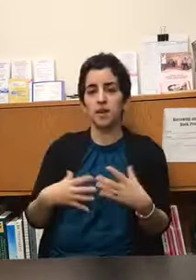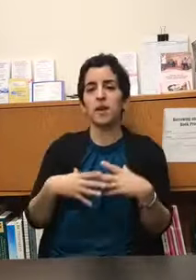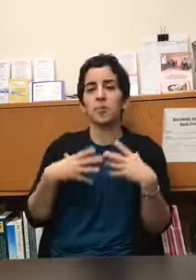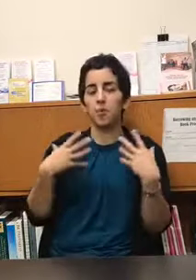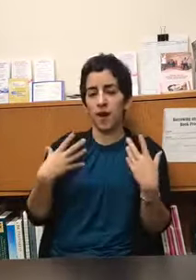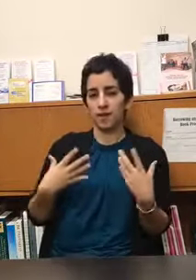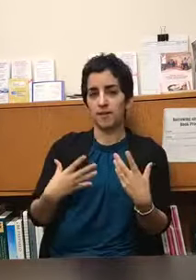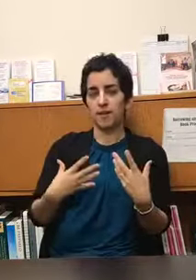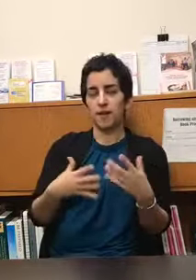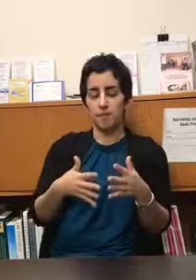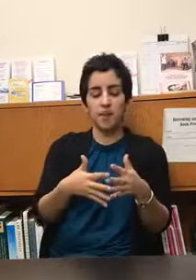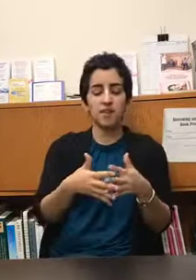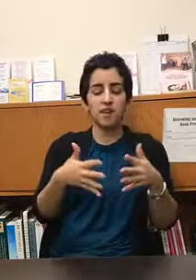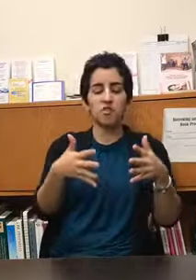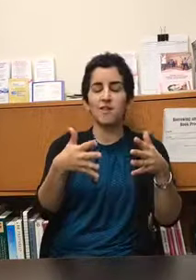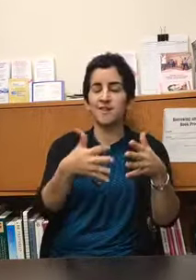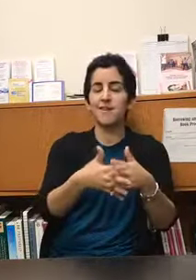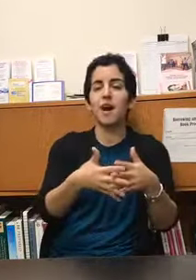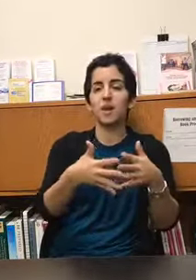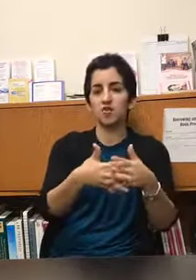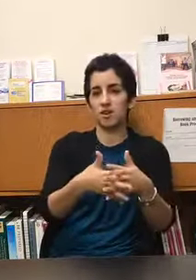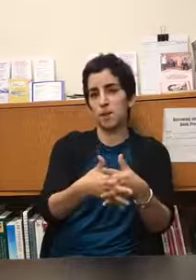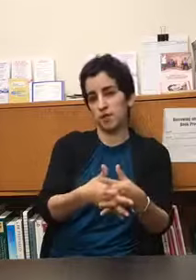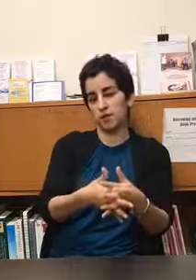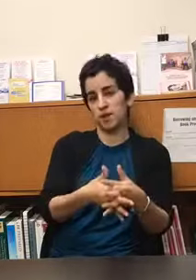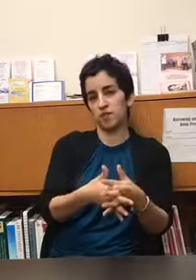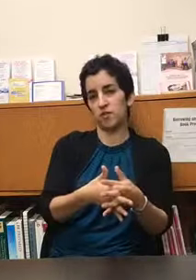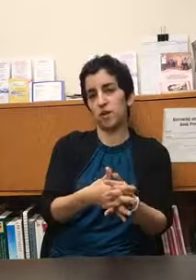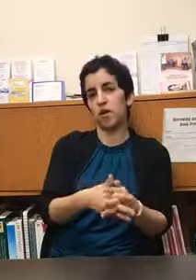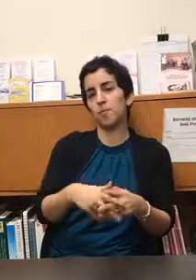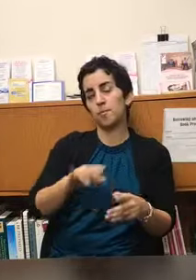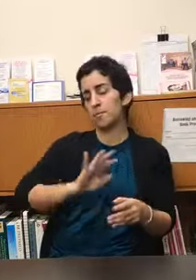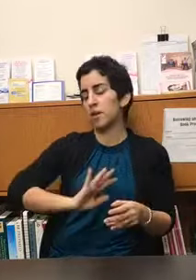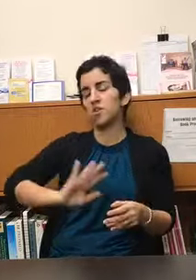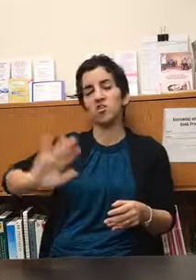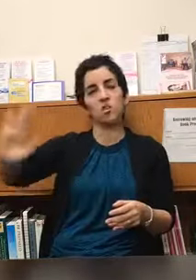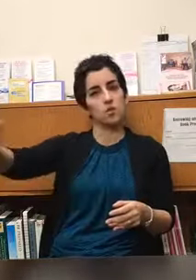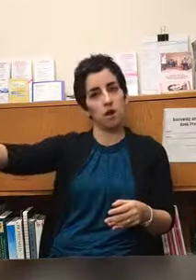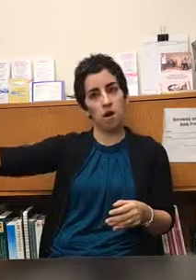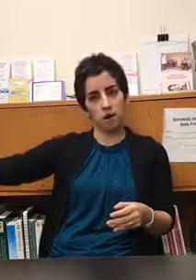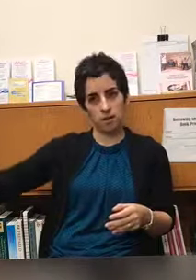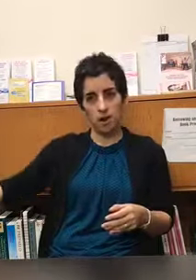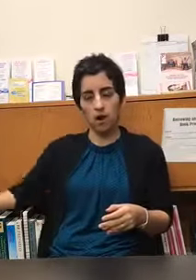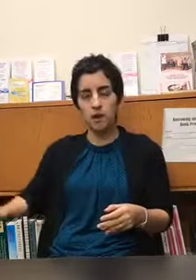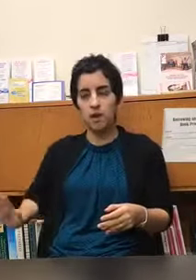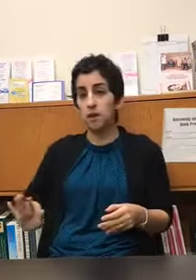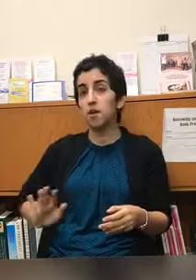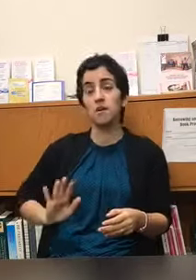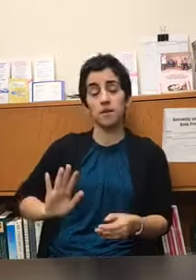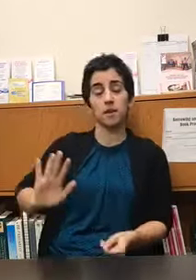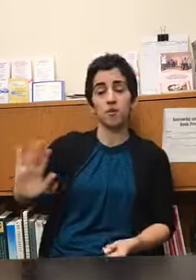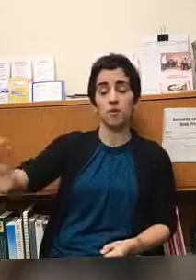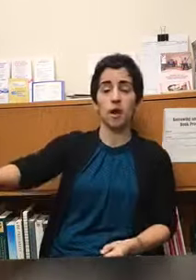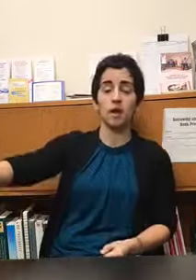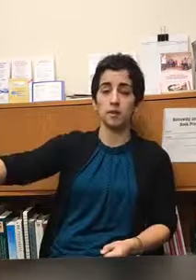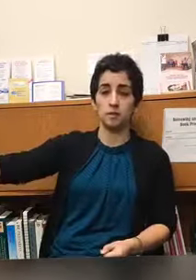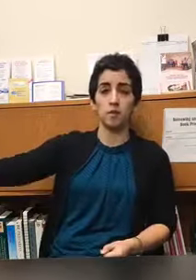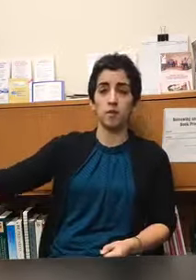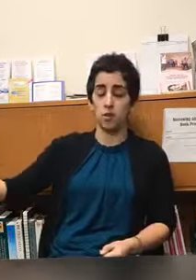practicing meditation is not just mindfulness so their meditation goes on and on in a non-secular way it's still a